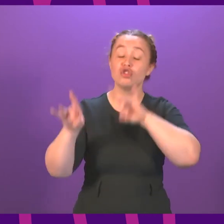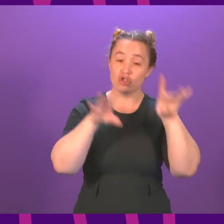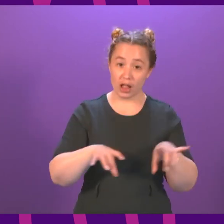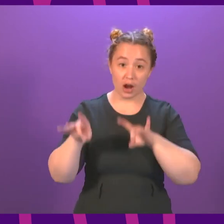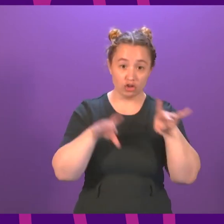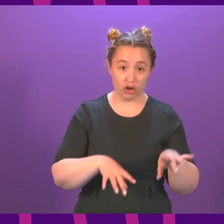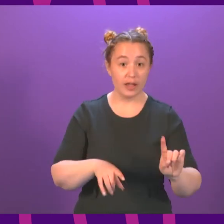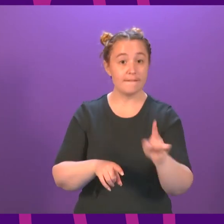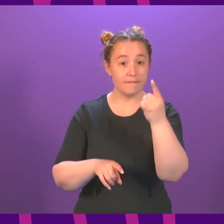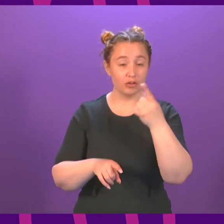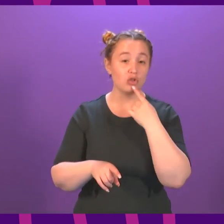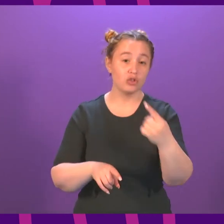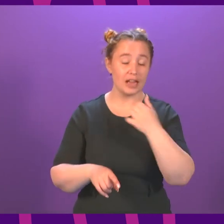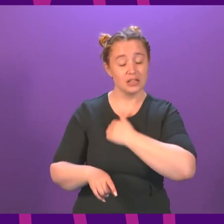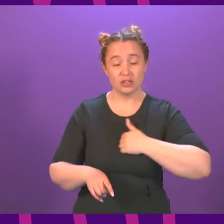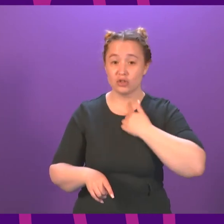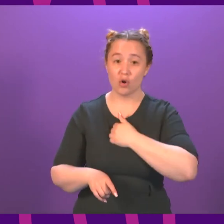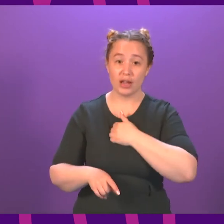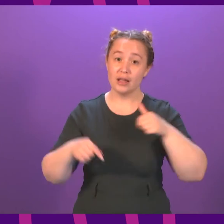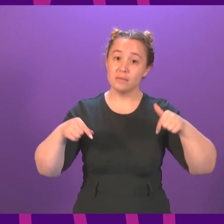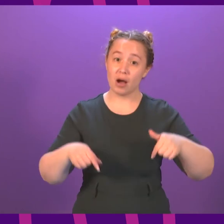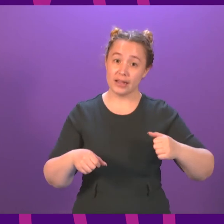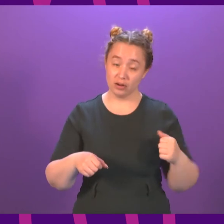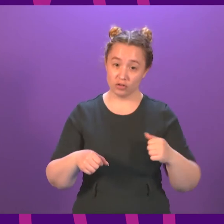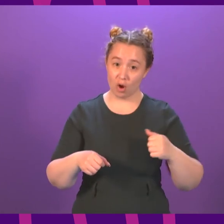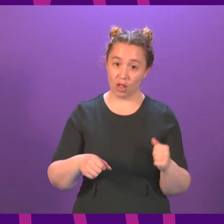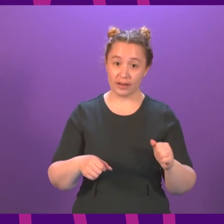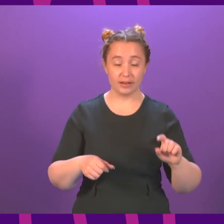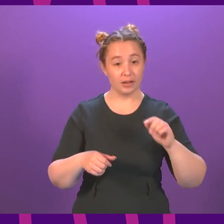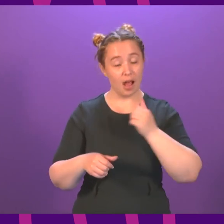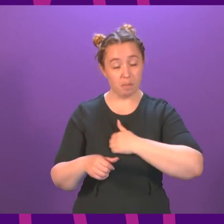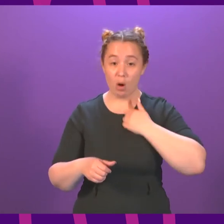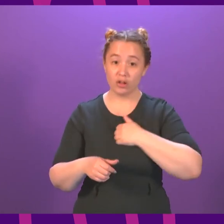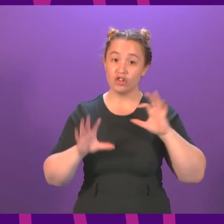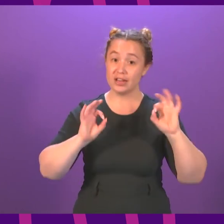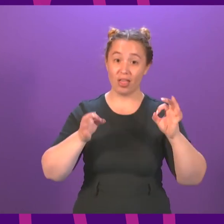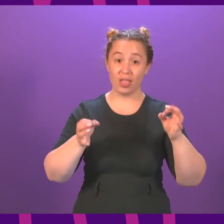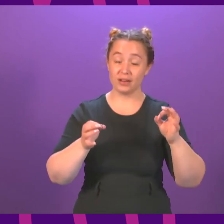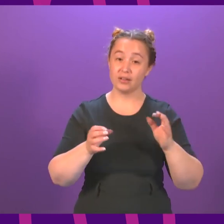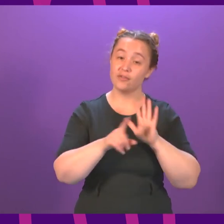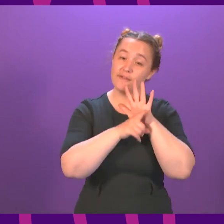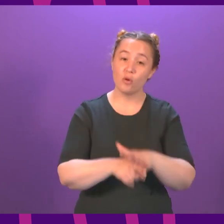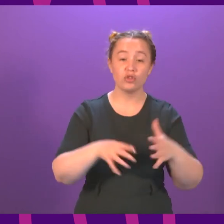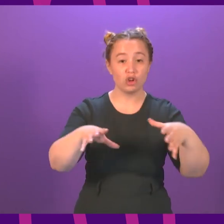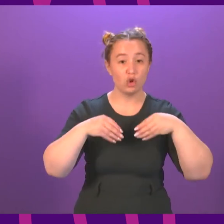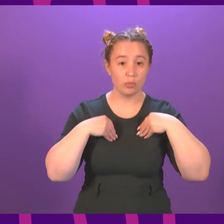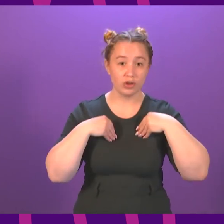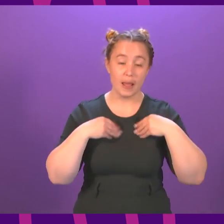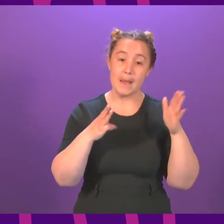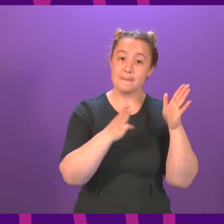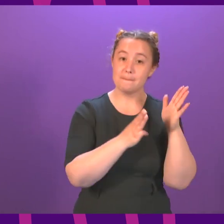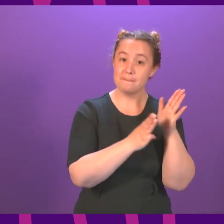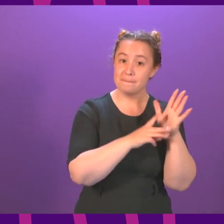2013. Yet, has never been a formal apology for the injustice of forced adoption here in Scotland and the UK. Marian is now in her